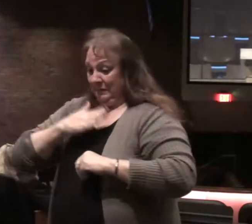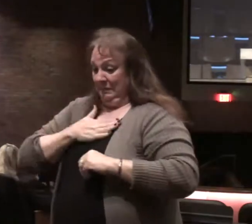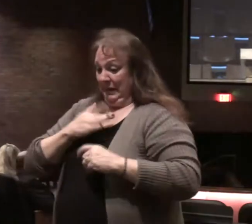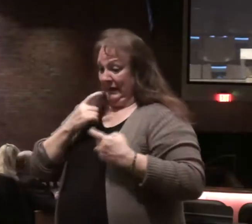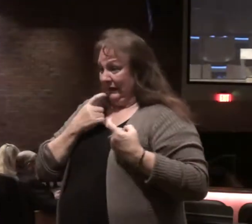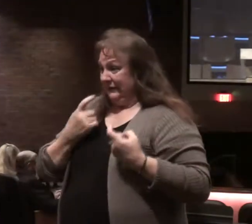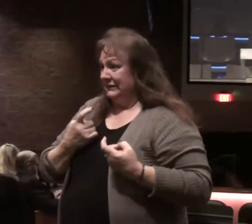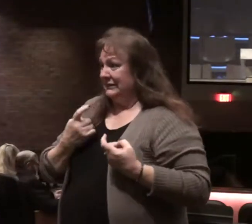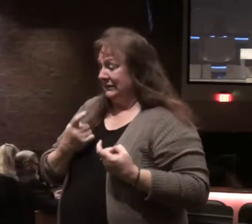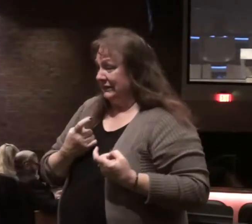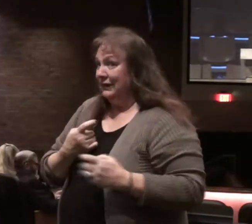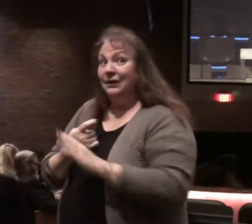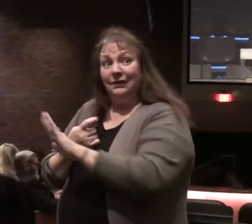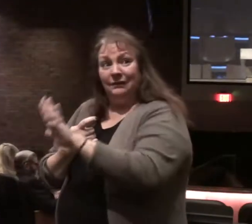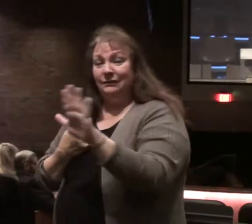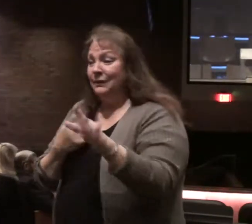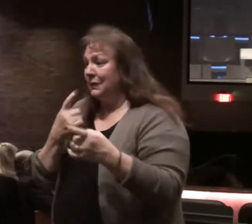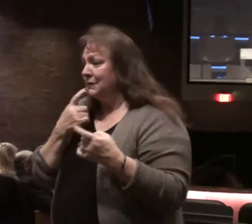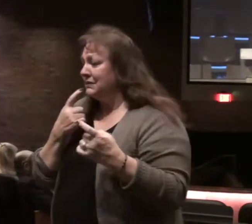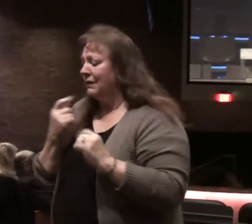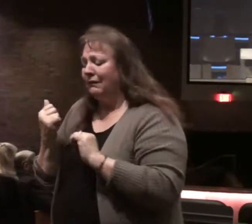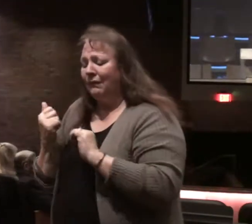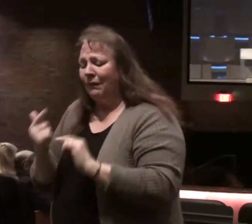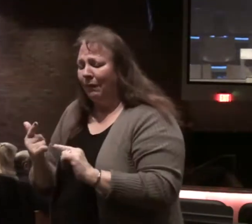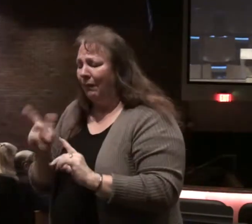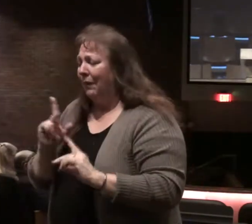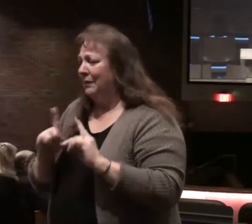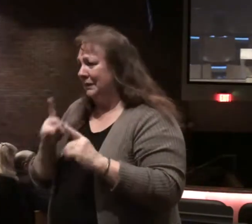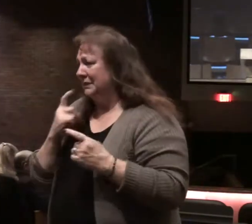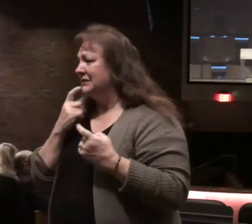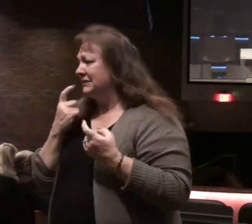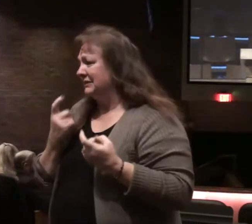sin for your sin for all men sins